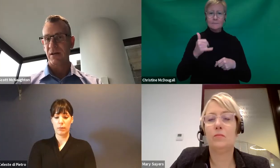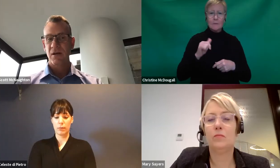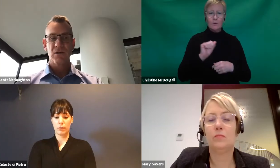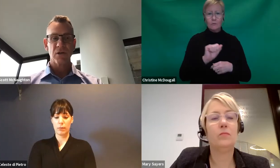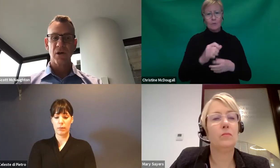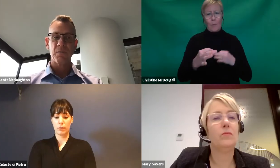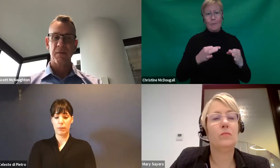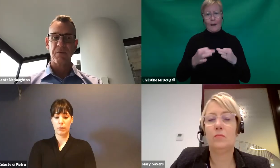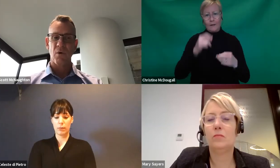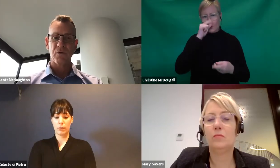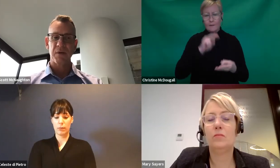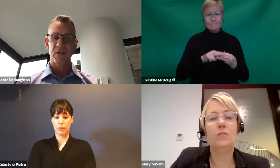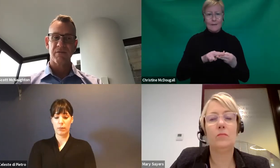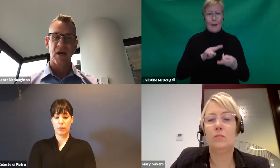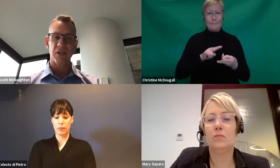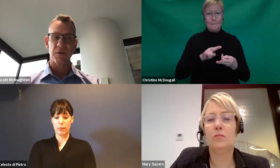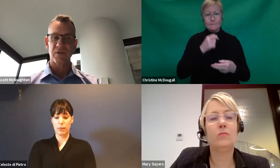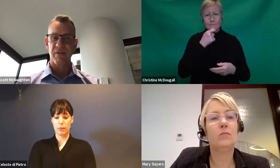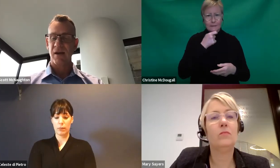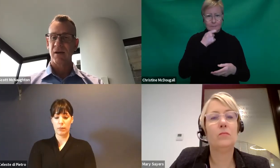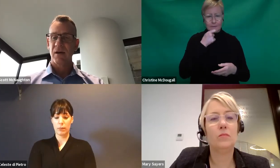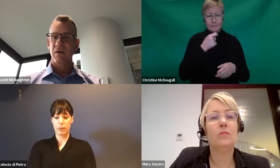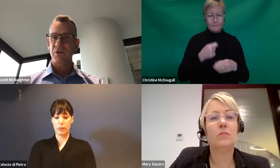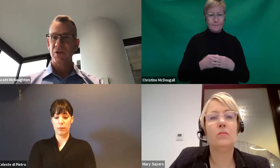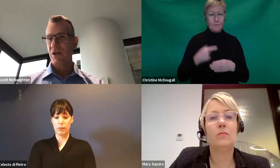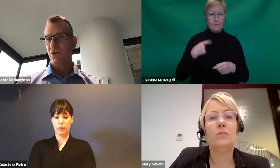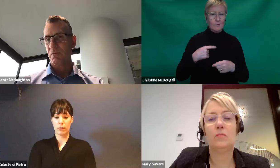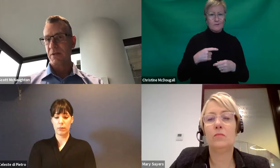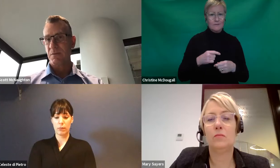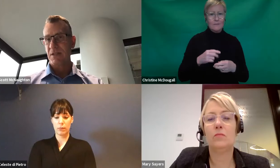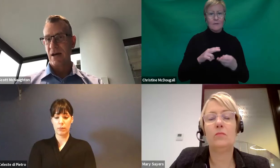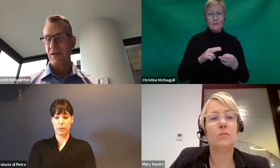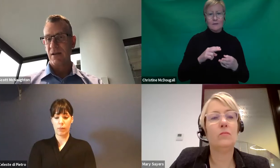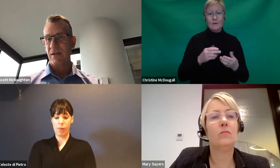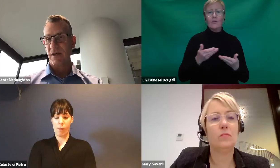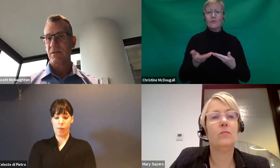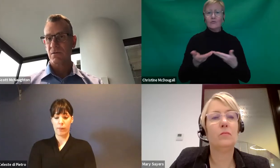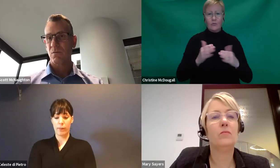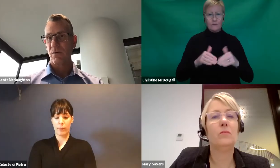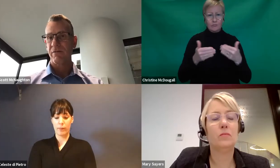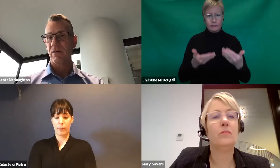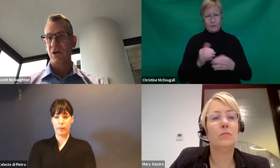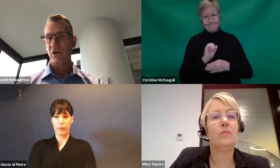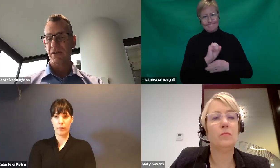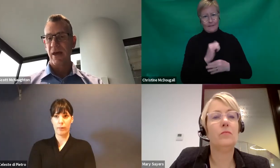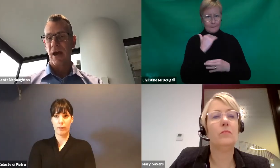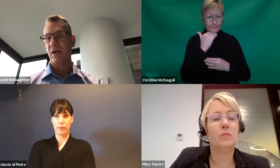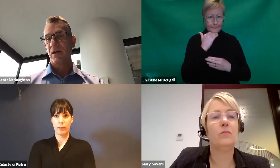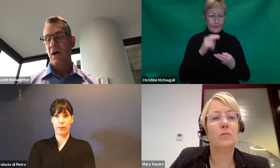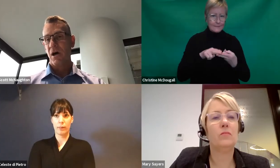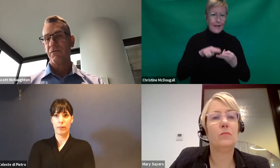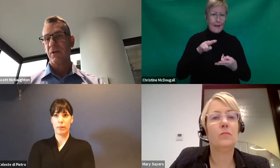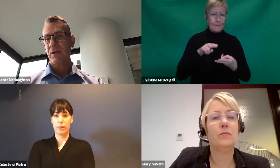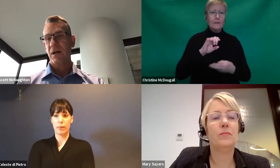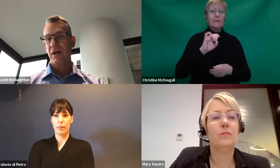loading. So no, people won't be disadvantaged because of that. We'll just reassure participants out there that that's, we're very conscious of that.